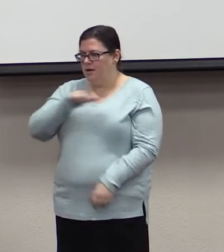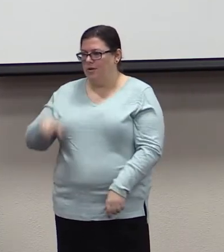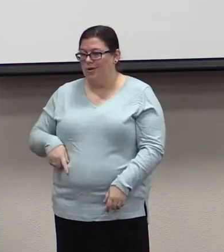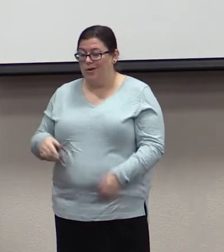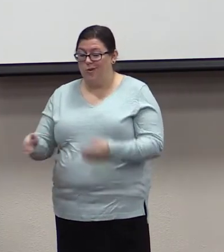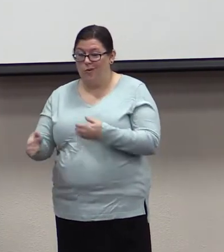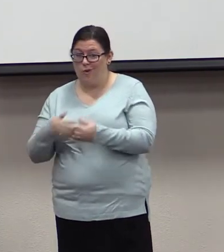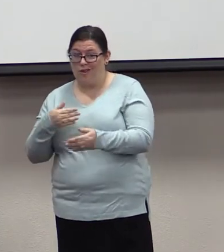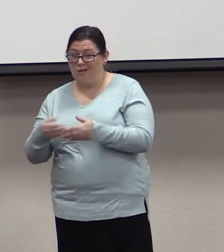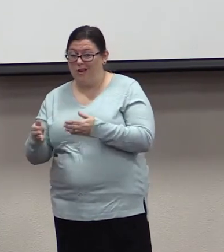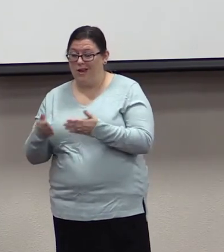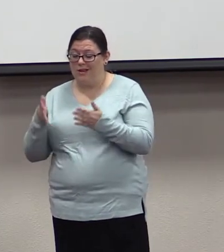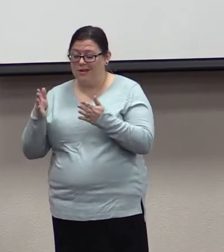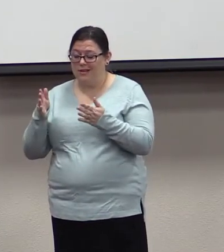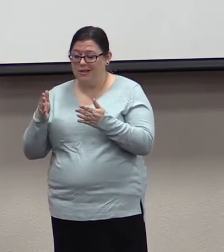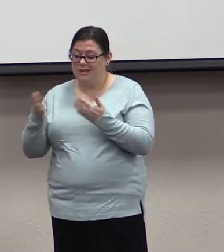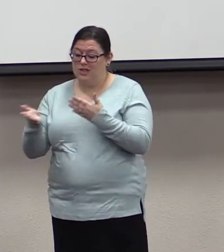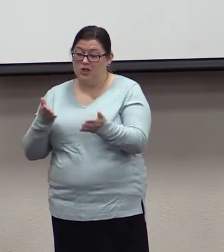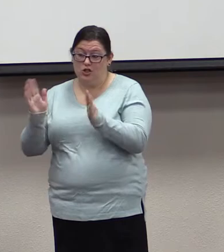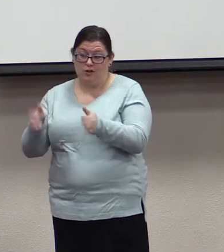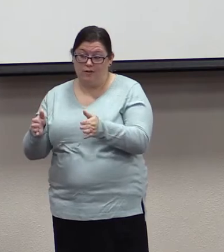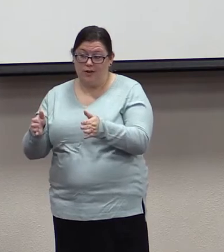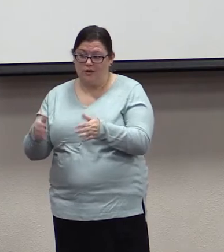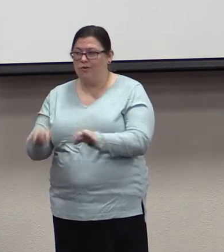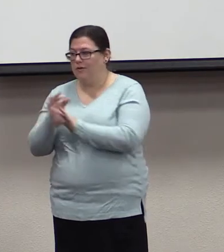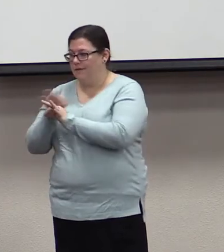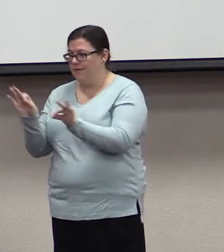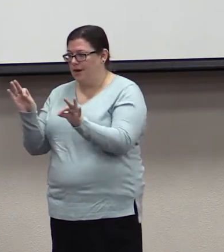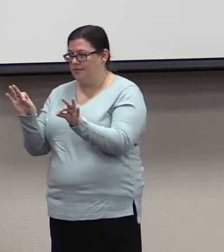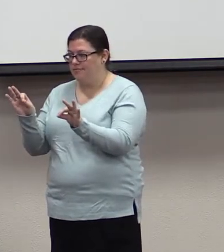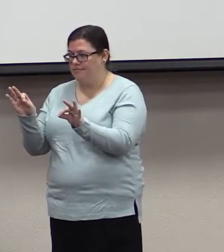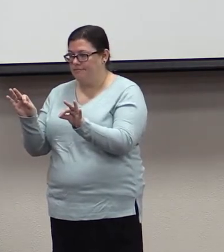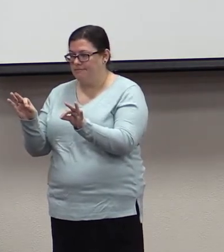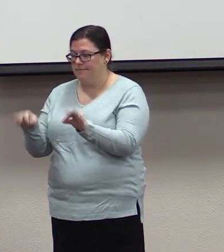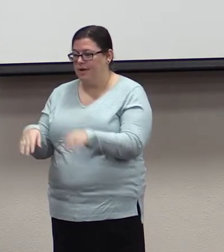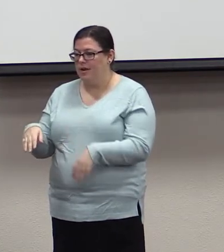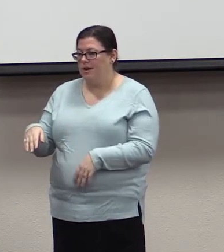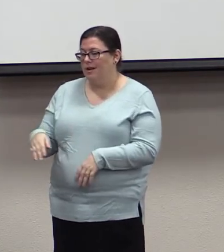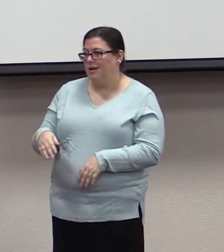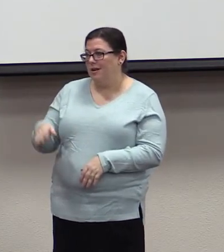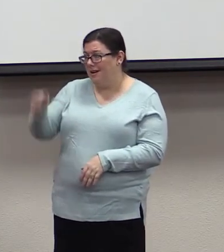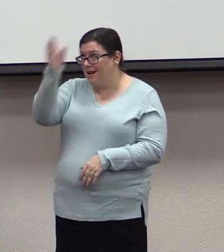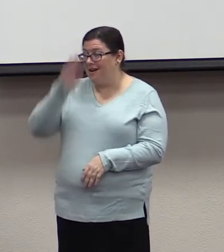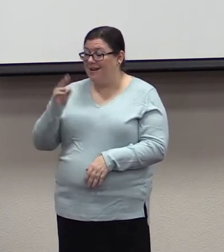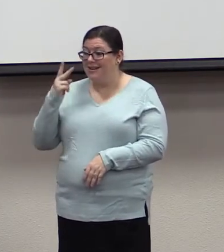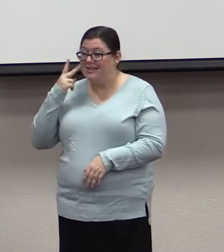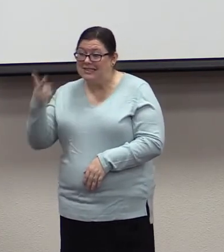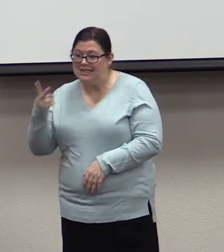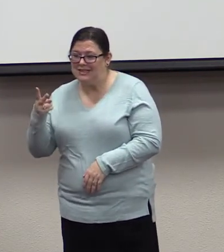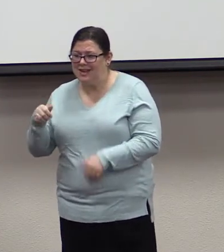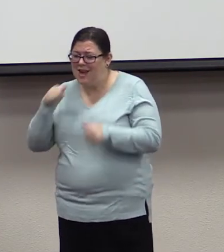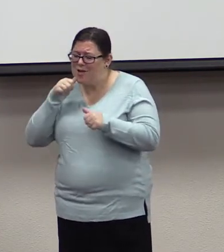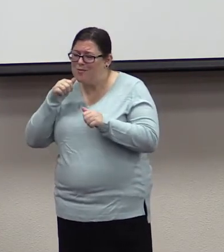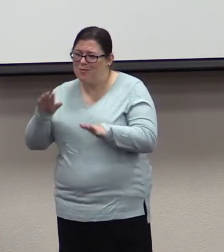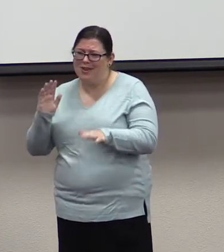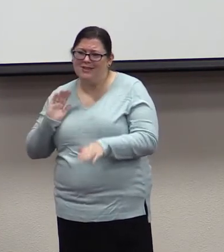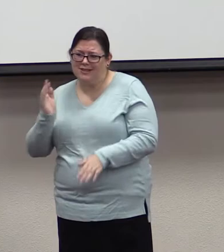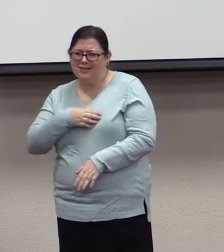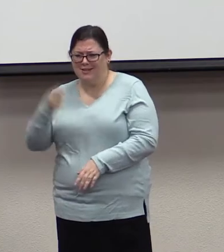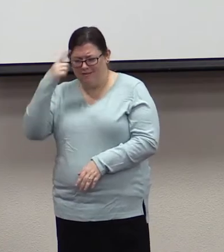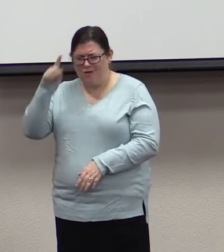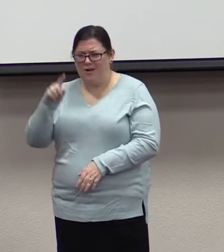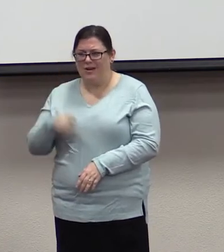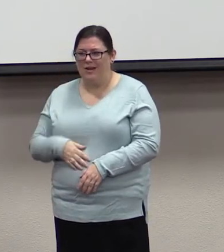God sees what we do, and he blesses us for it. God sees our sincere heart, sees our